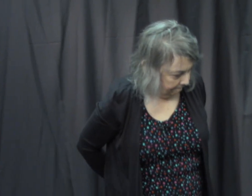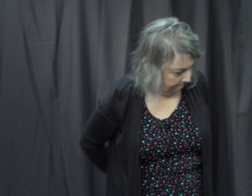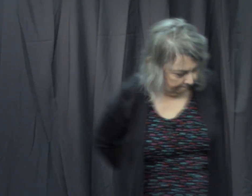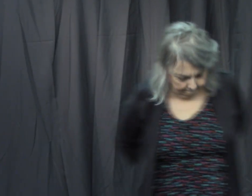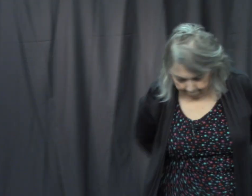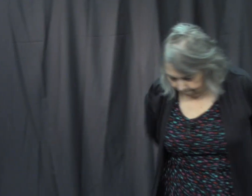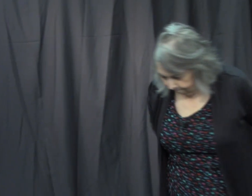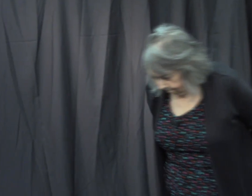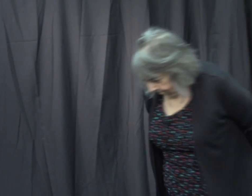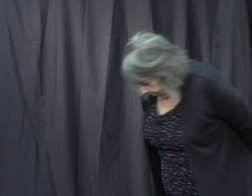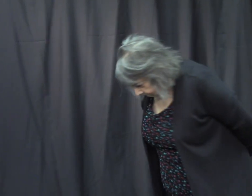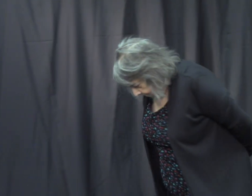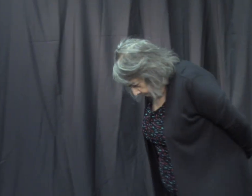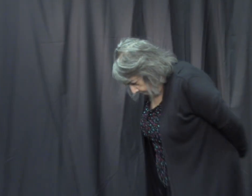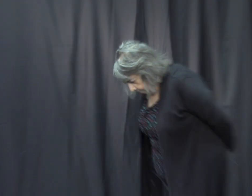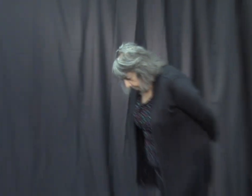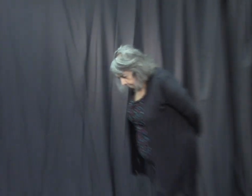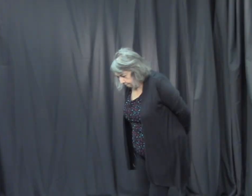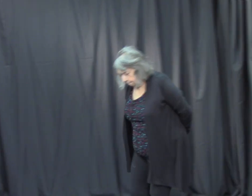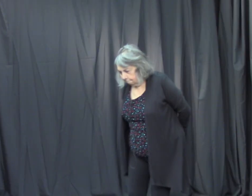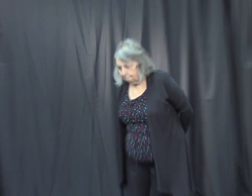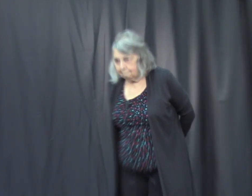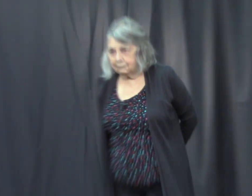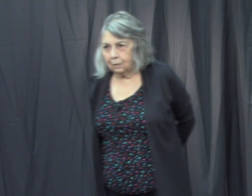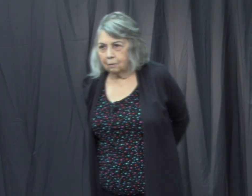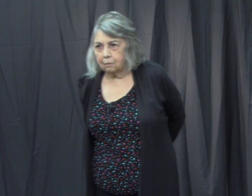Whenever you're ready, and you can move, we'll follow you. Okay.